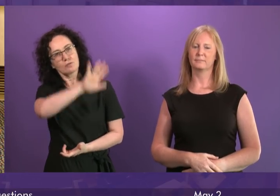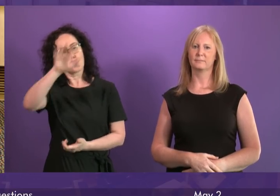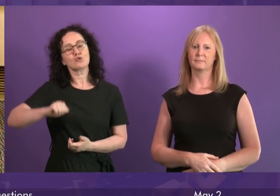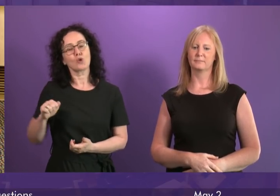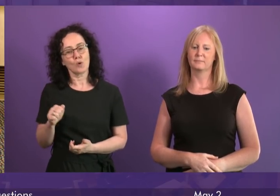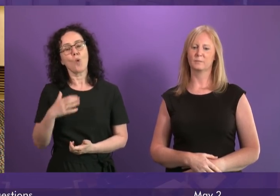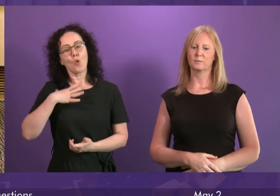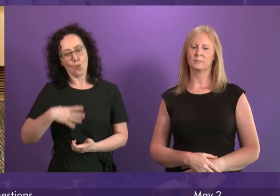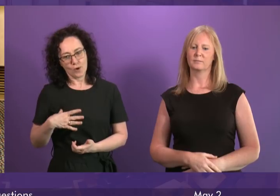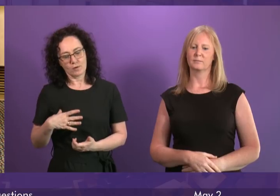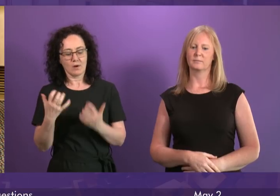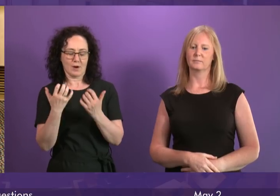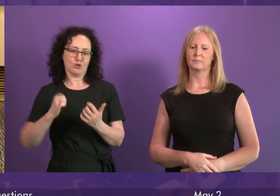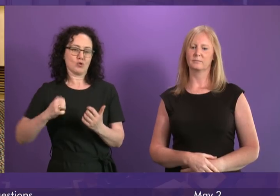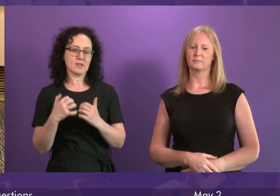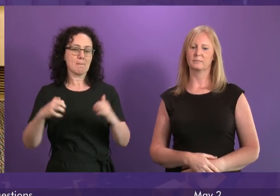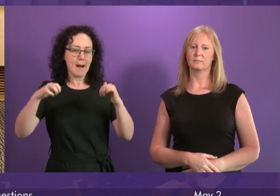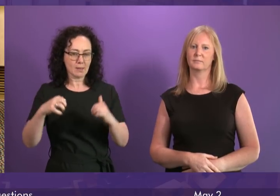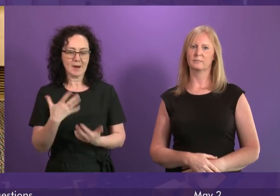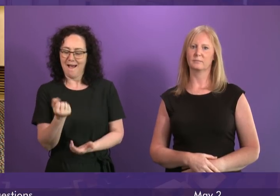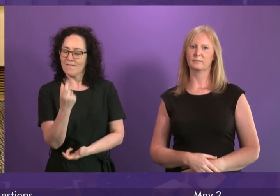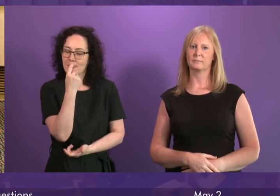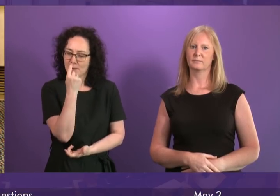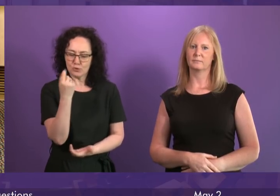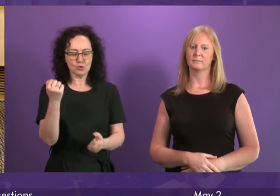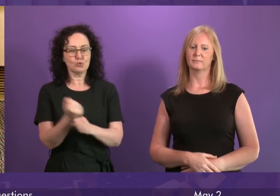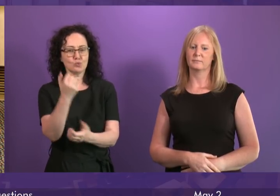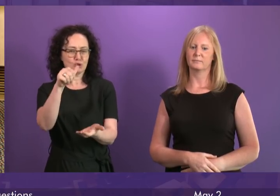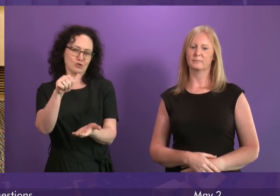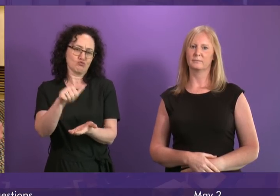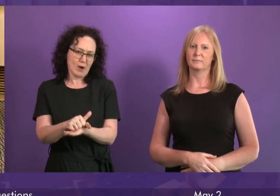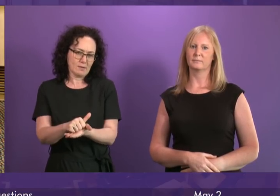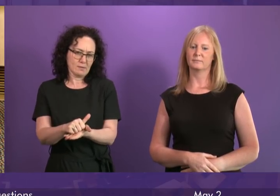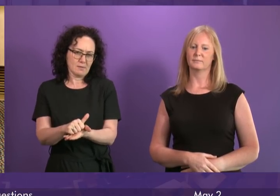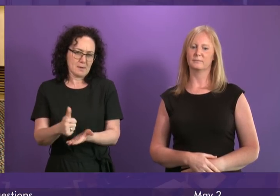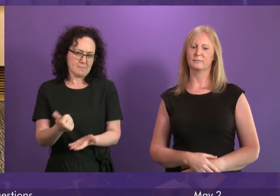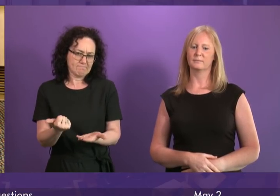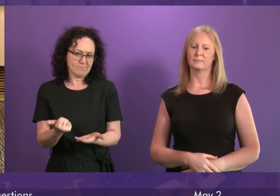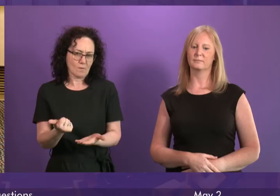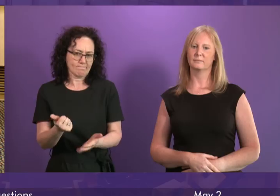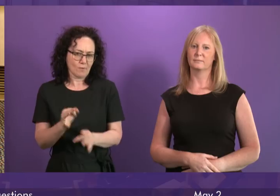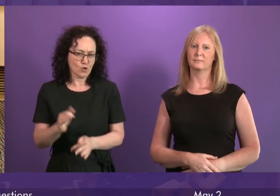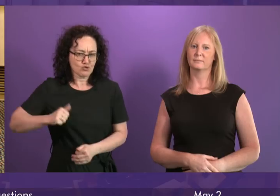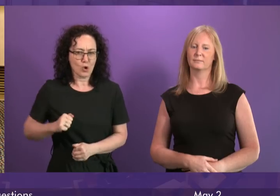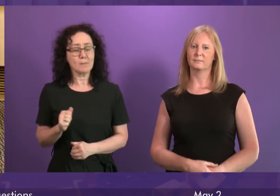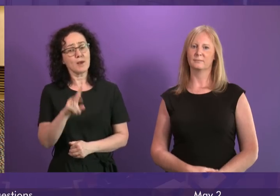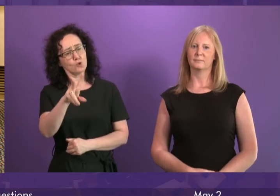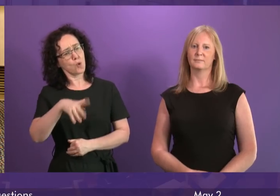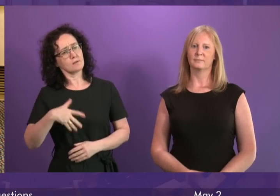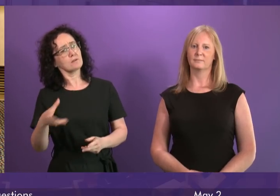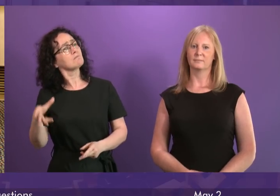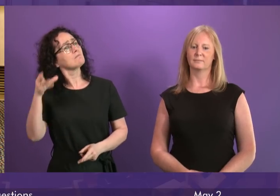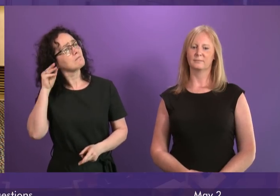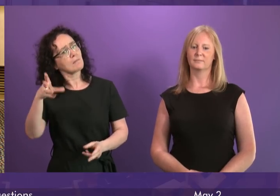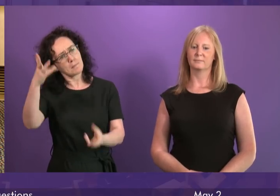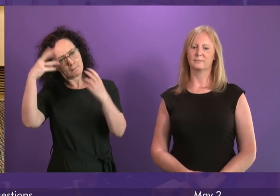see a Scottish Parliament with the ability to do what is right for Scotland. But if he wants to hear some views, let's